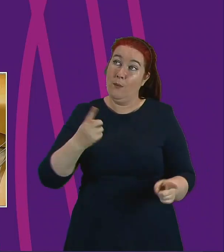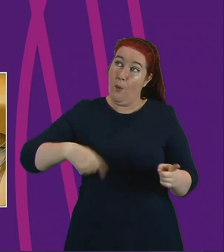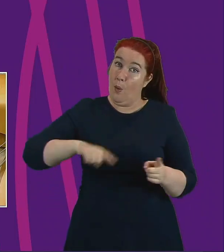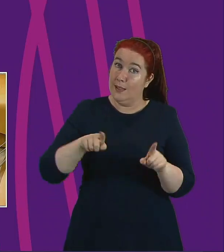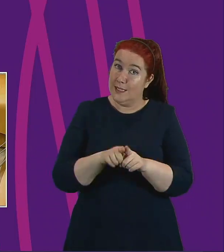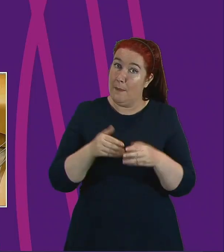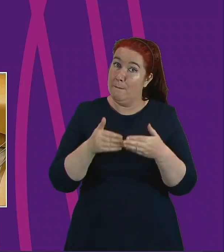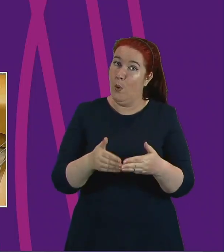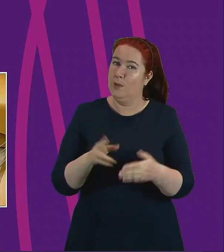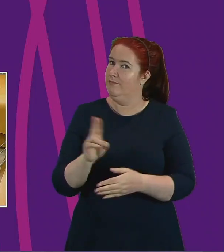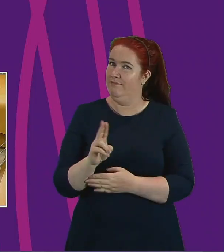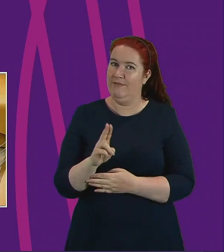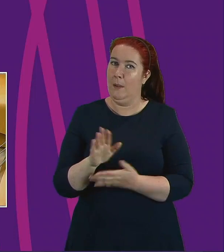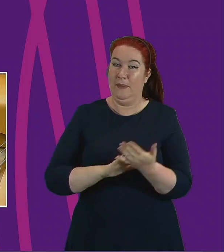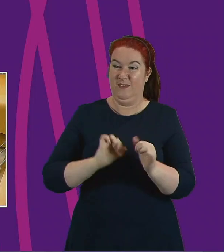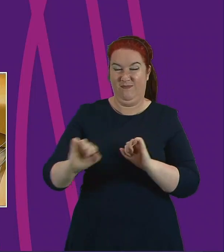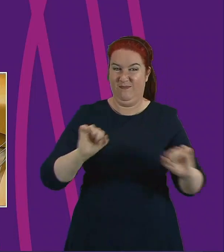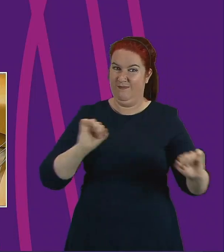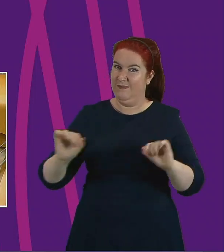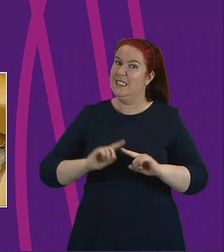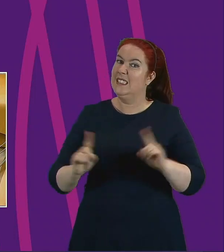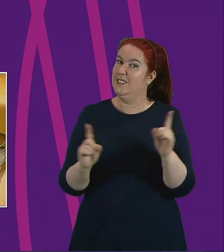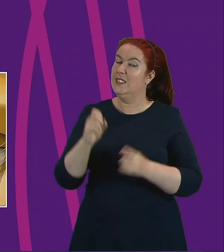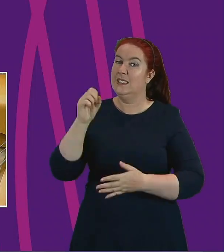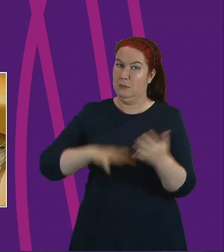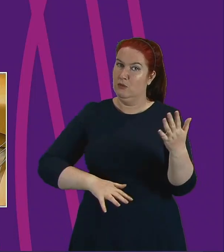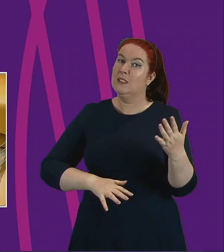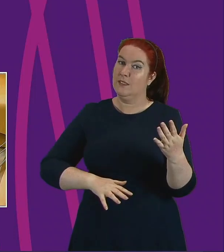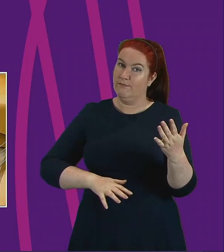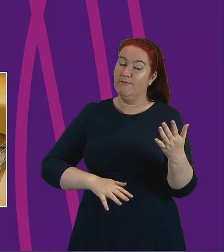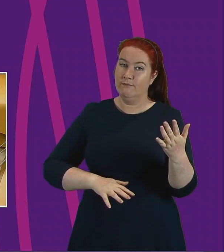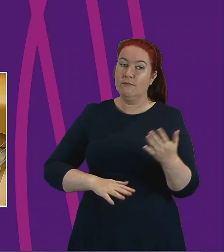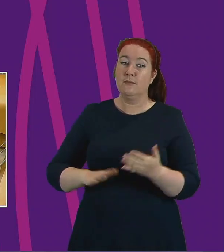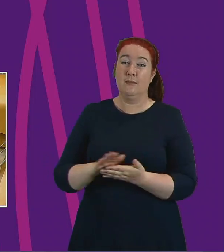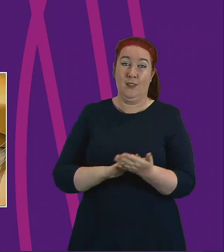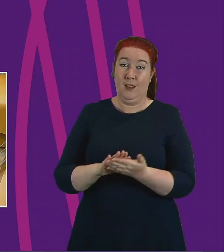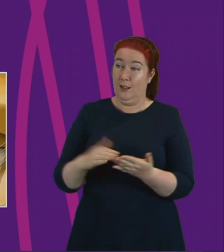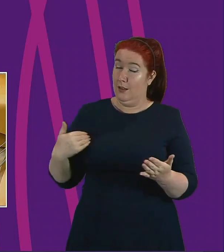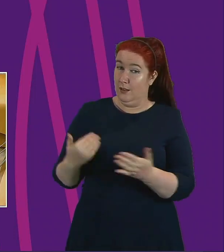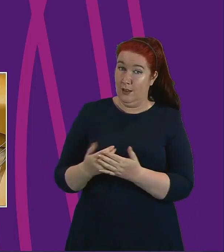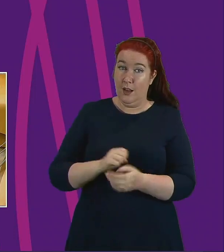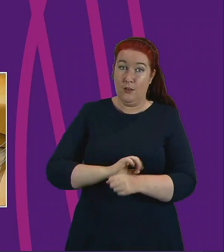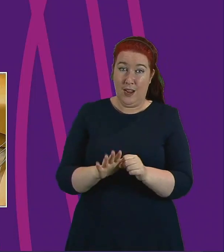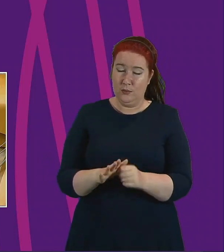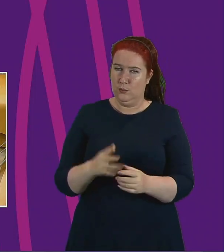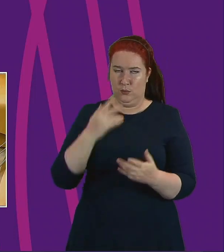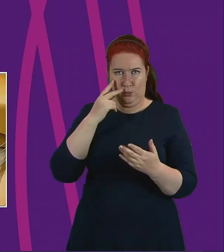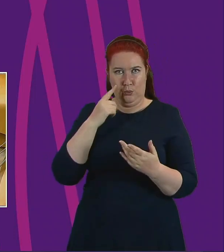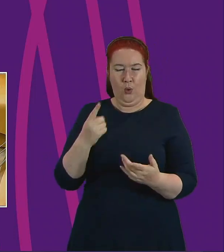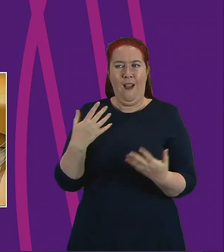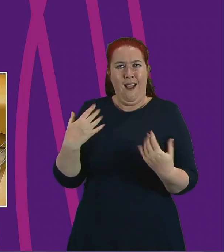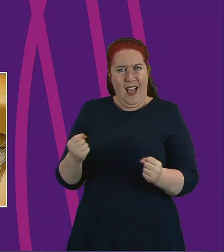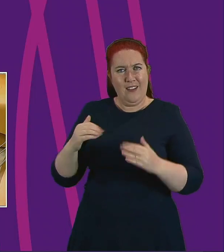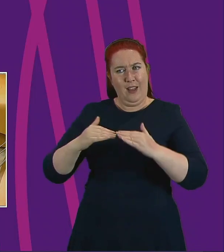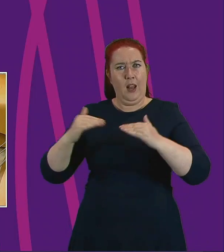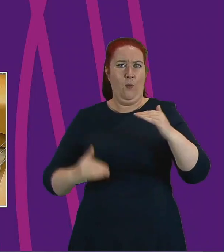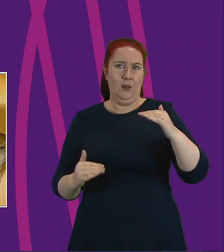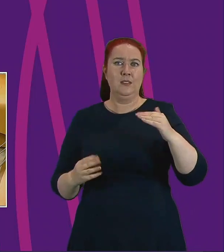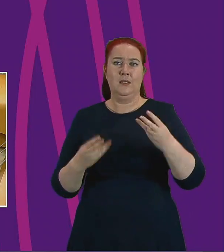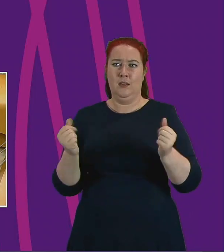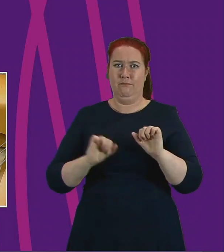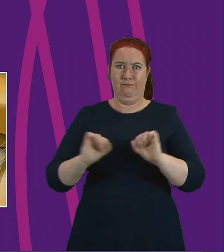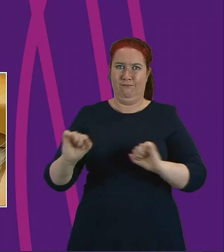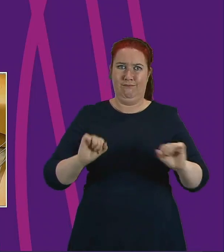has highlighted and in many cases exacerbated deep existing inequalities which have persisted stubbornly over the decades.